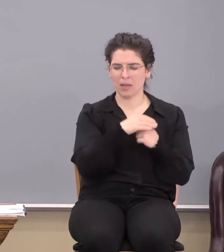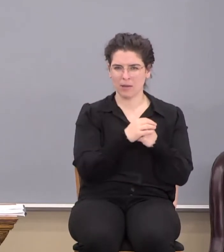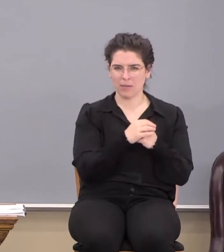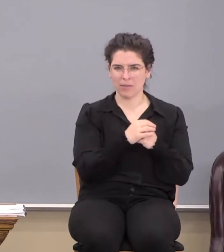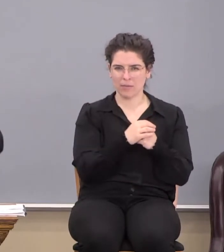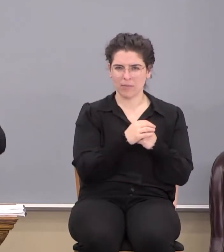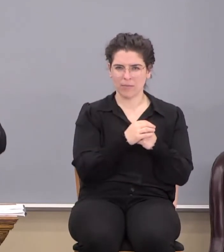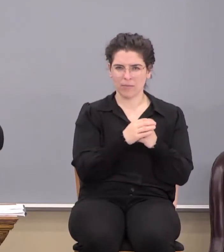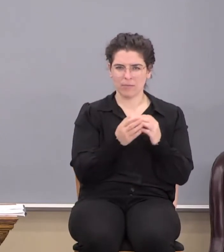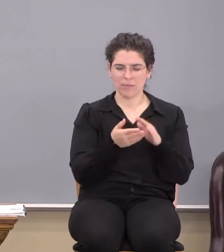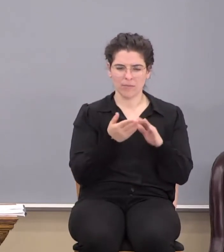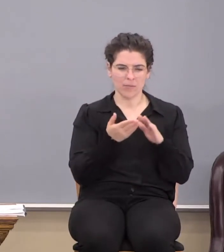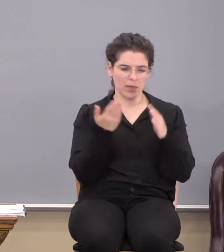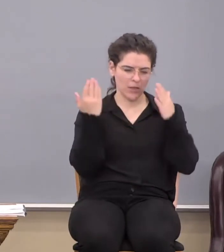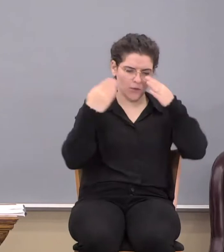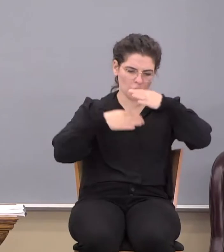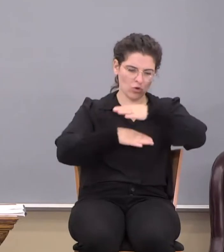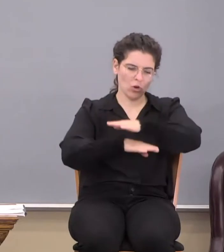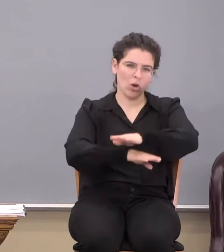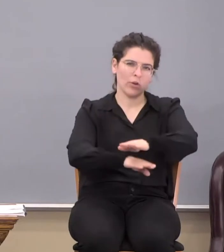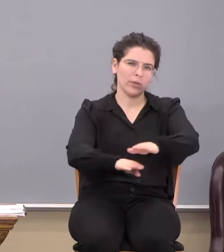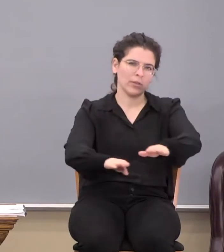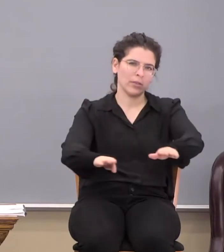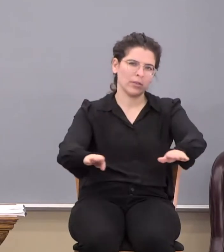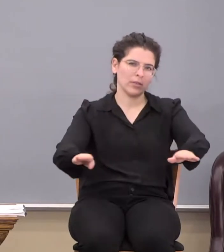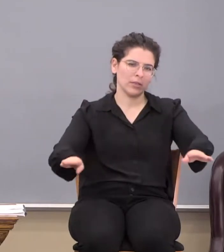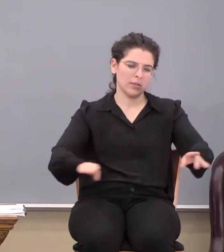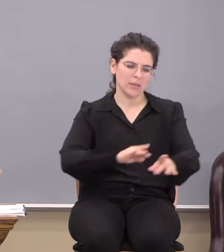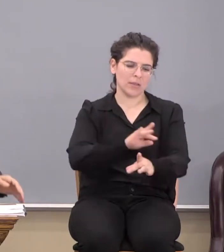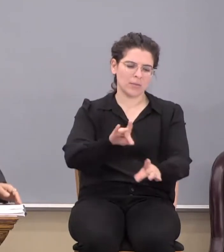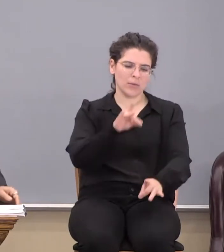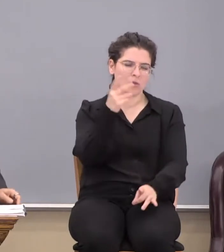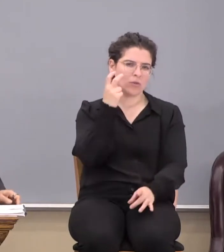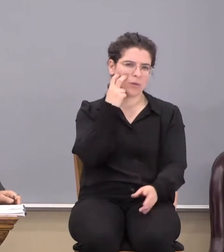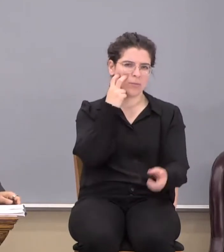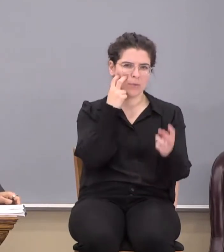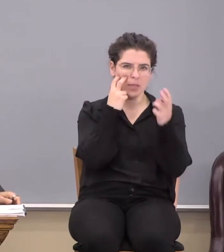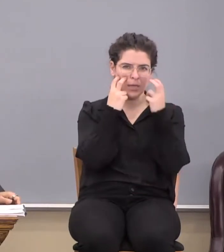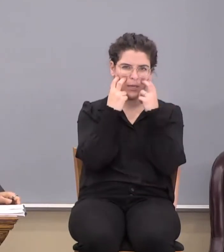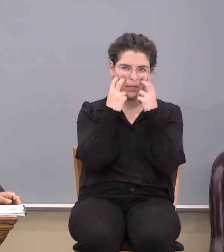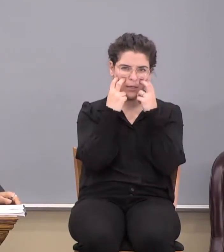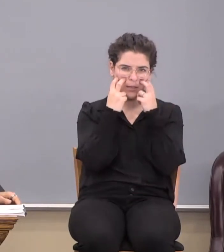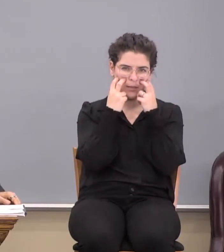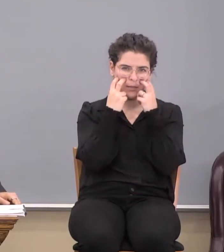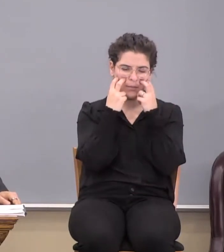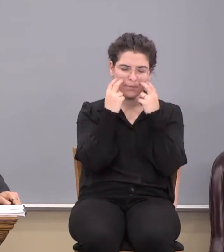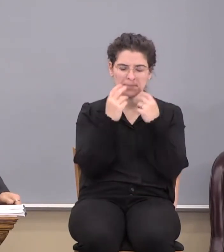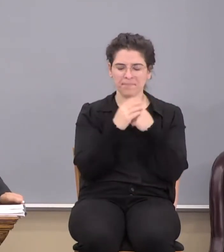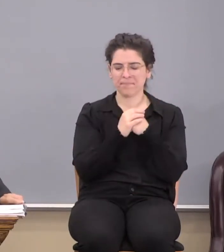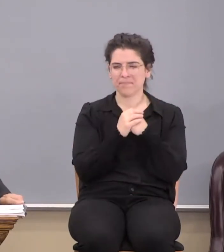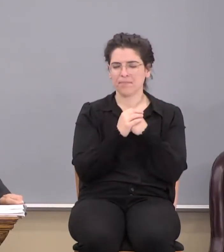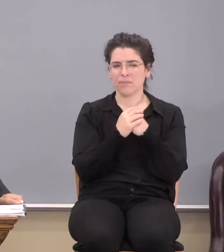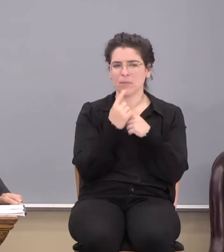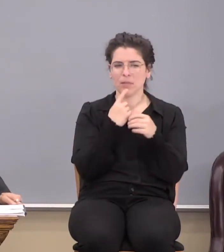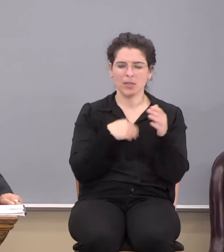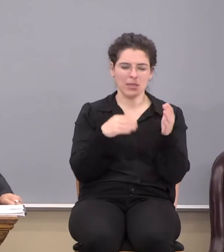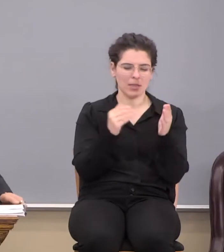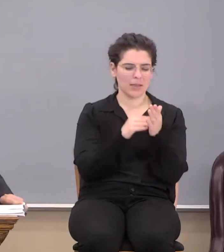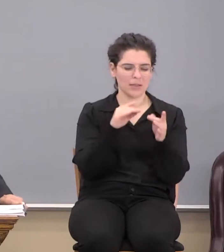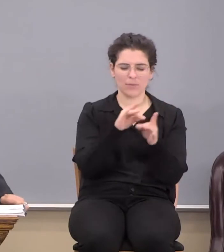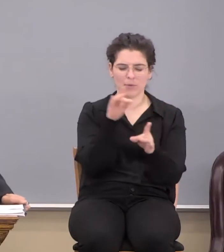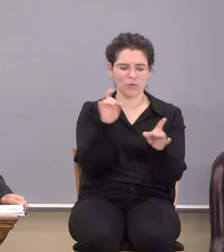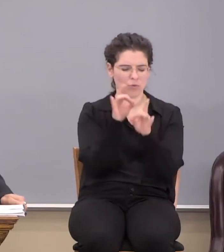To maintain the darkness, the spiritual blindness that's out there. And then it says this, that, again, spiritual